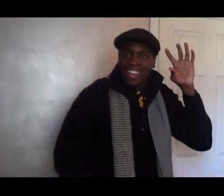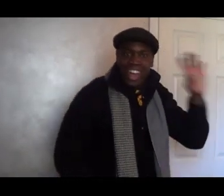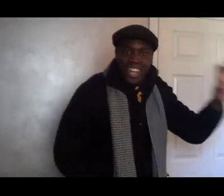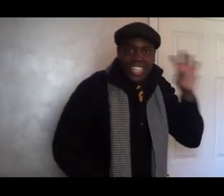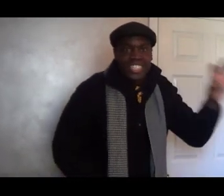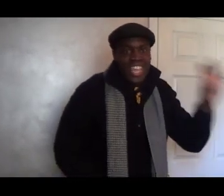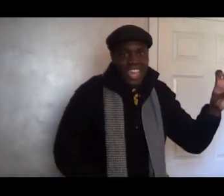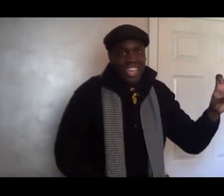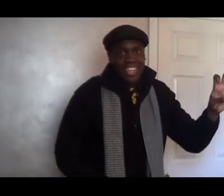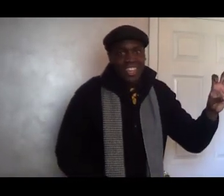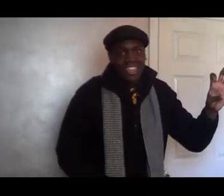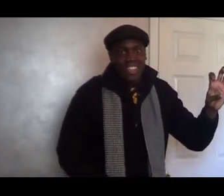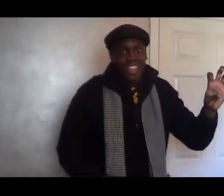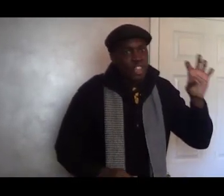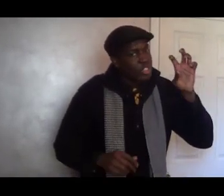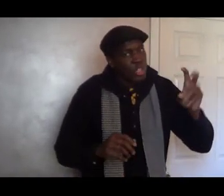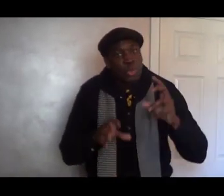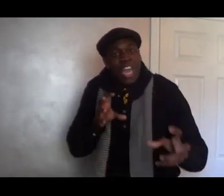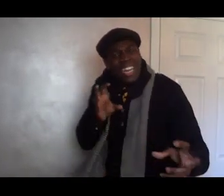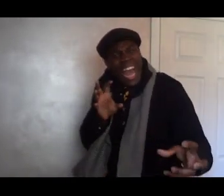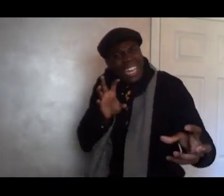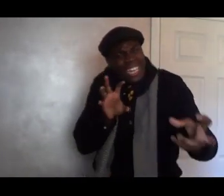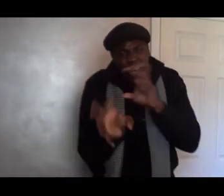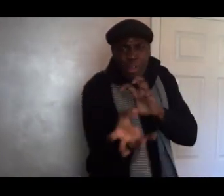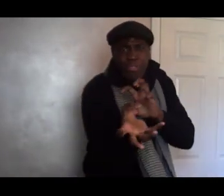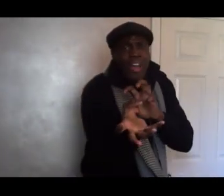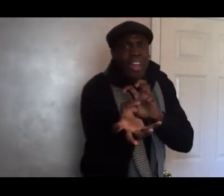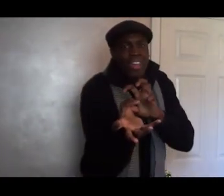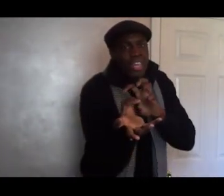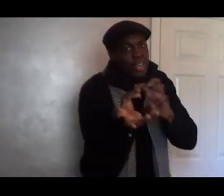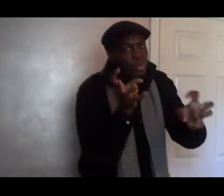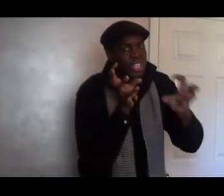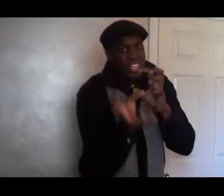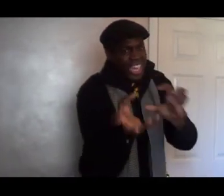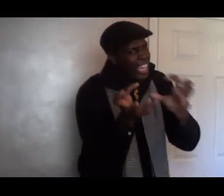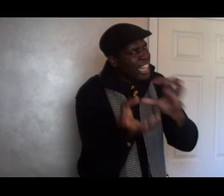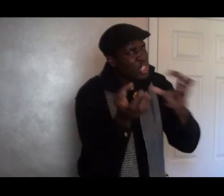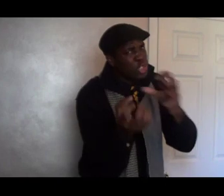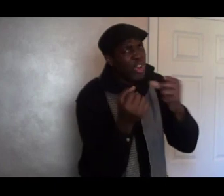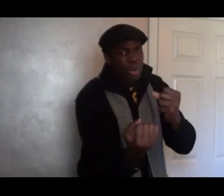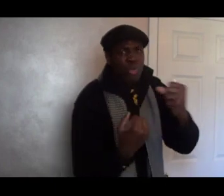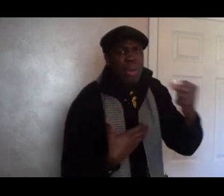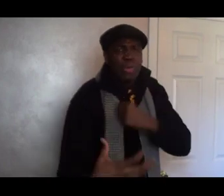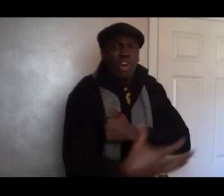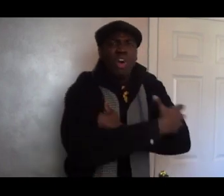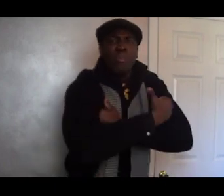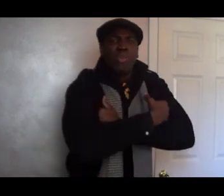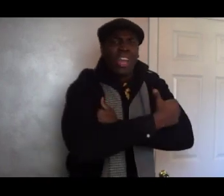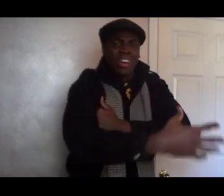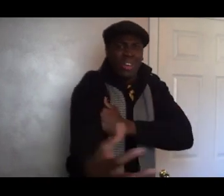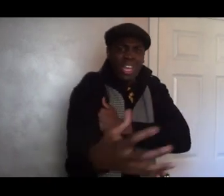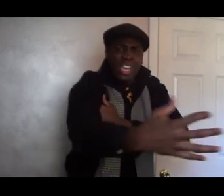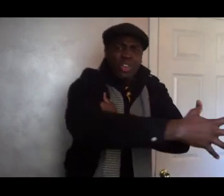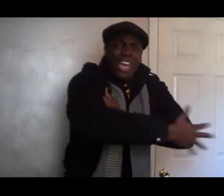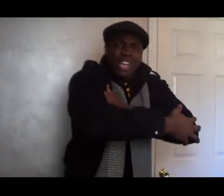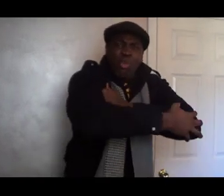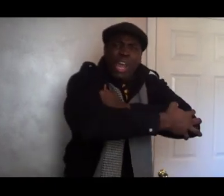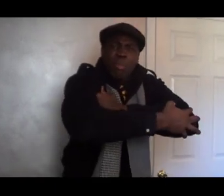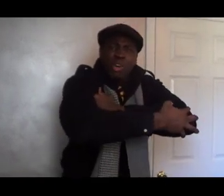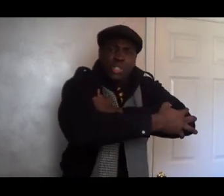to understand. So you got to identify with the thing that you're trying to wrap your arm around. You got to grab on